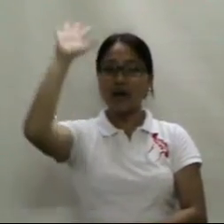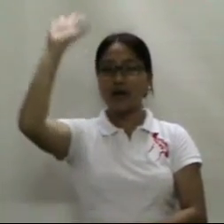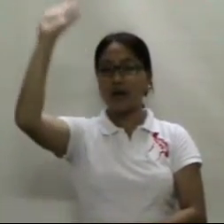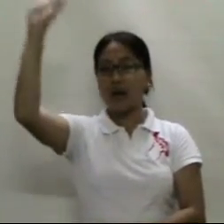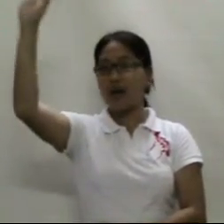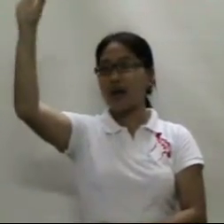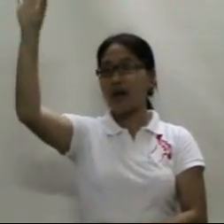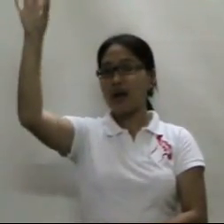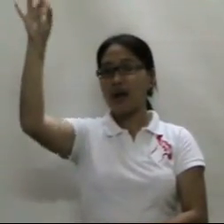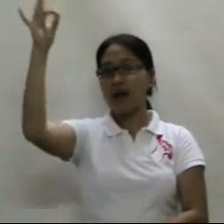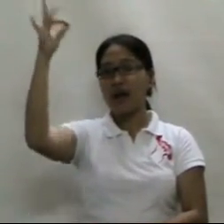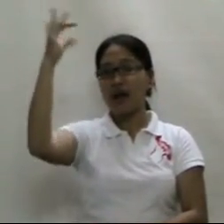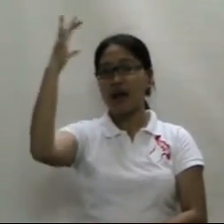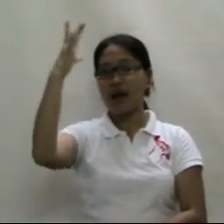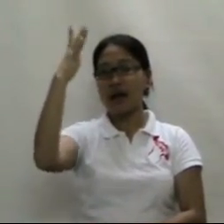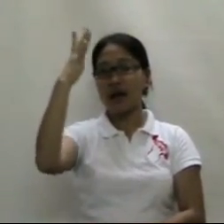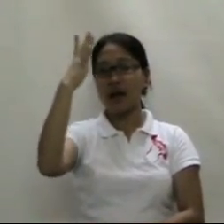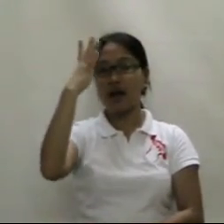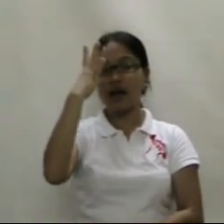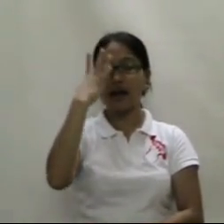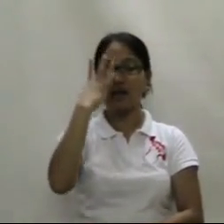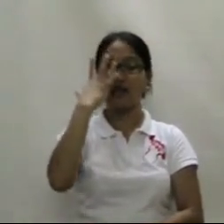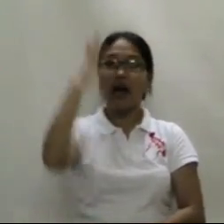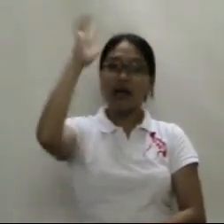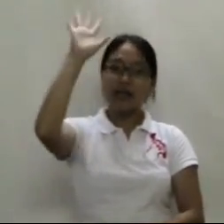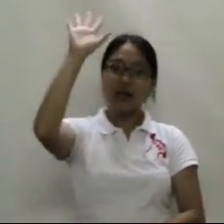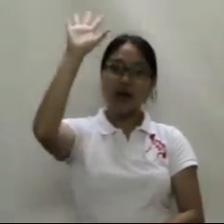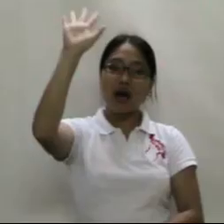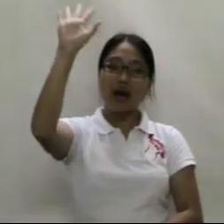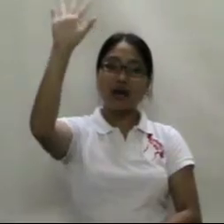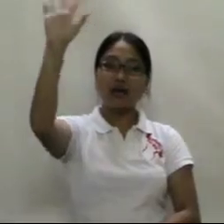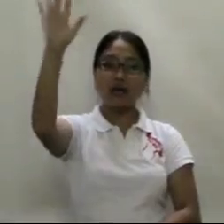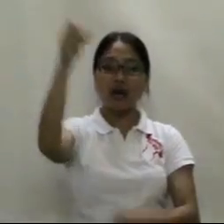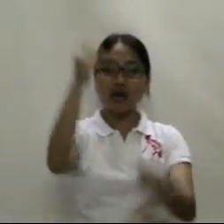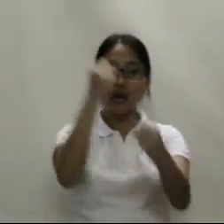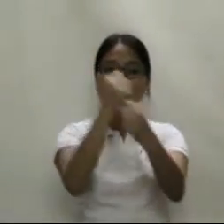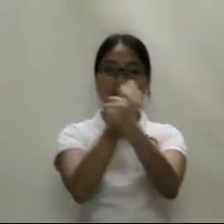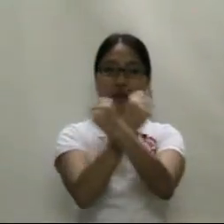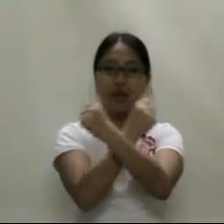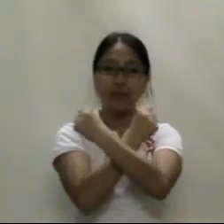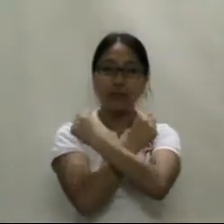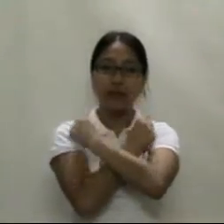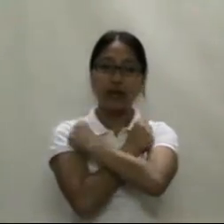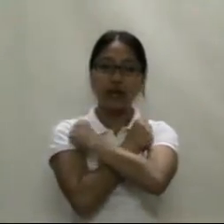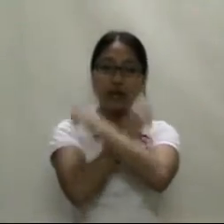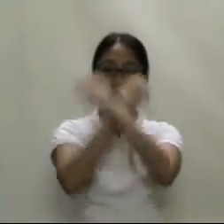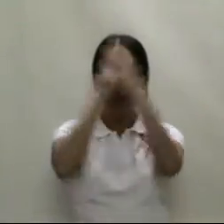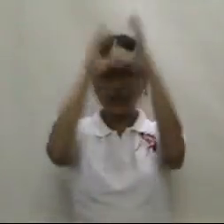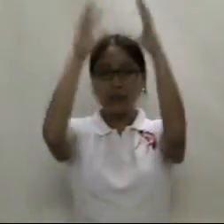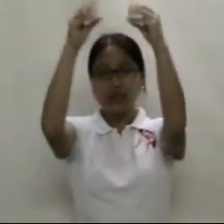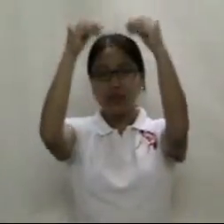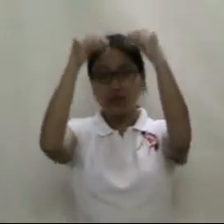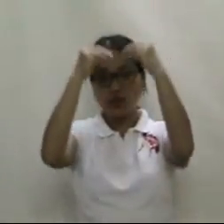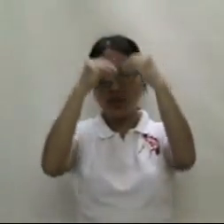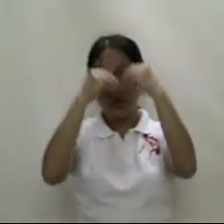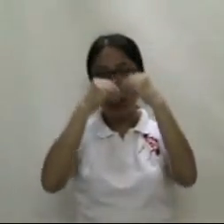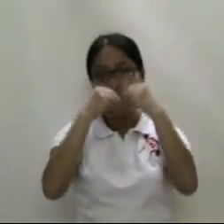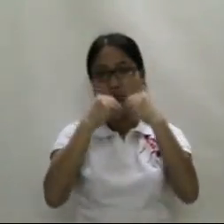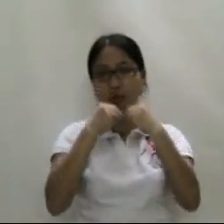name. While among me the star